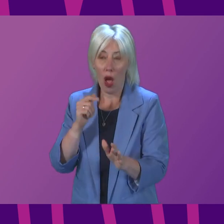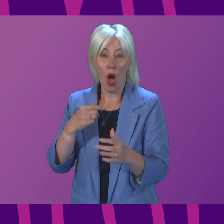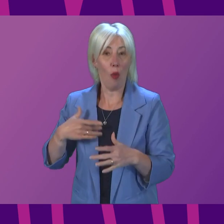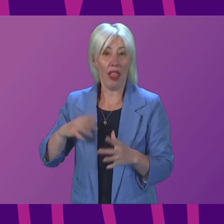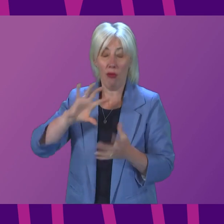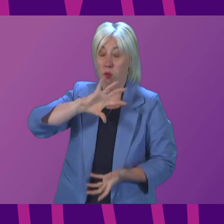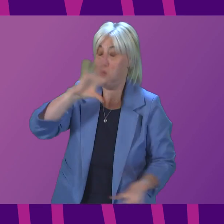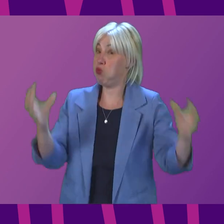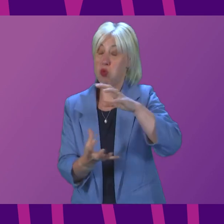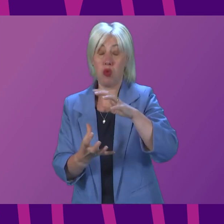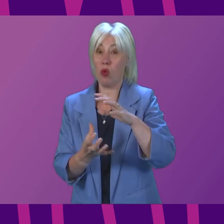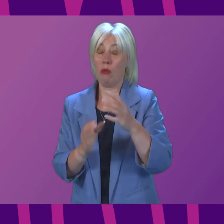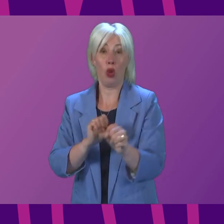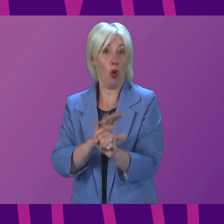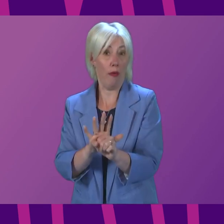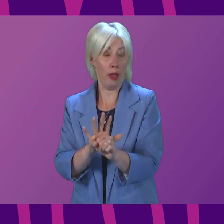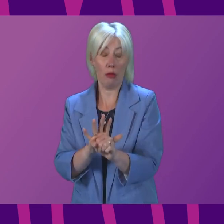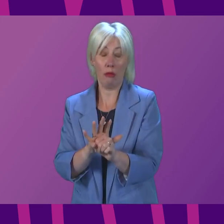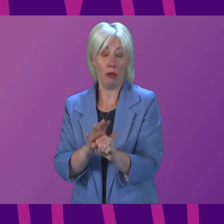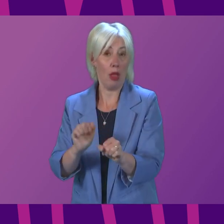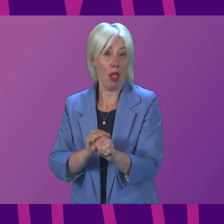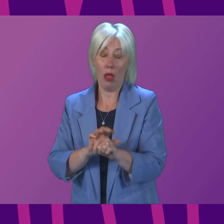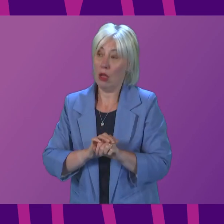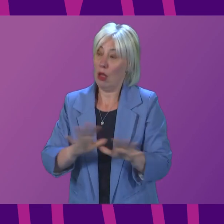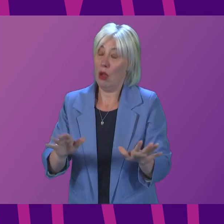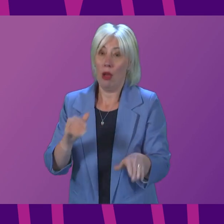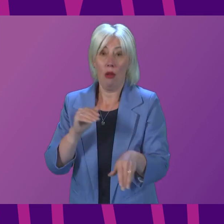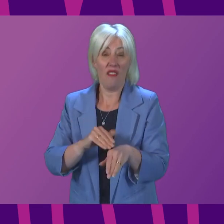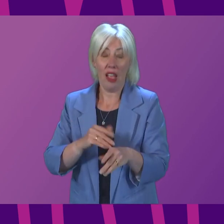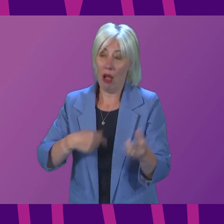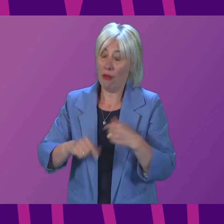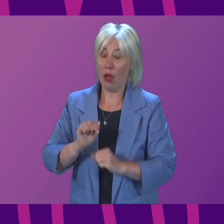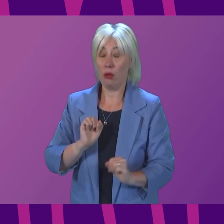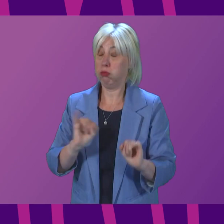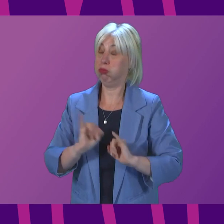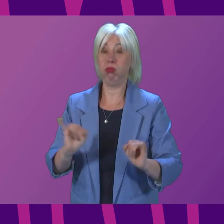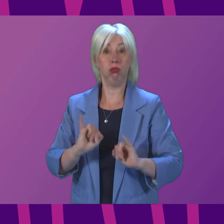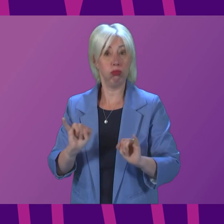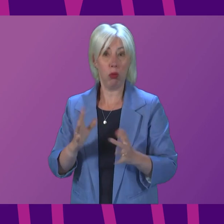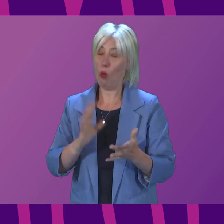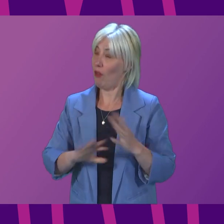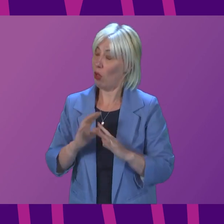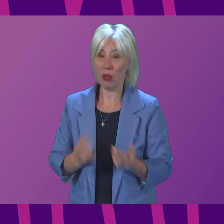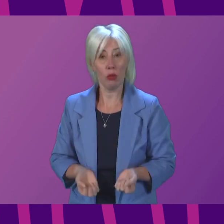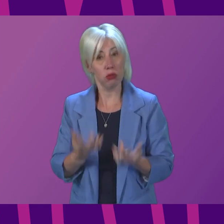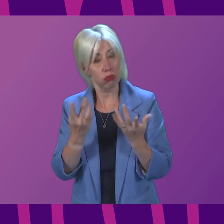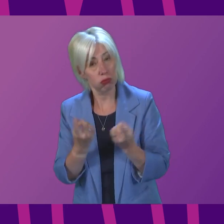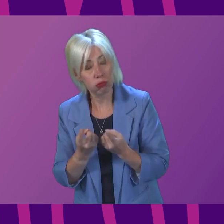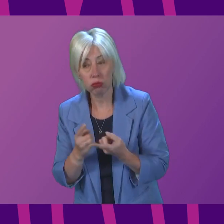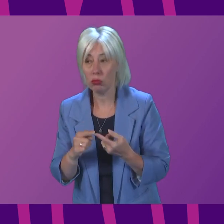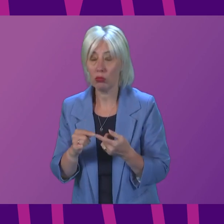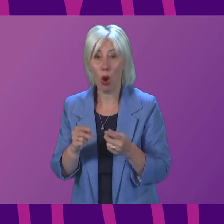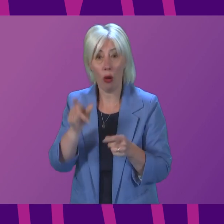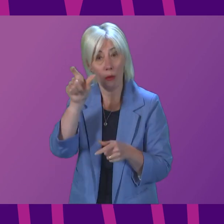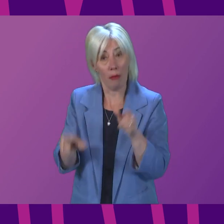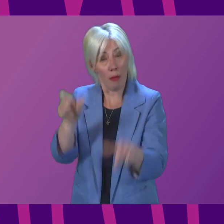down by Covid. The pandemic has had a dramatic effect on all of us. We have all had to make sacrifices. We have all lost loved